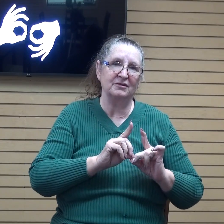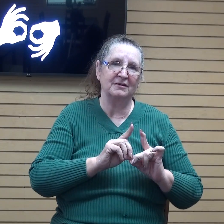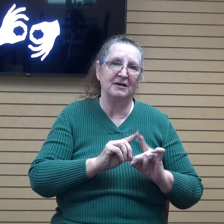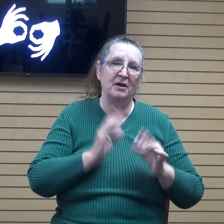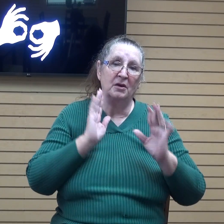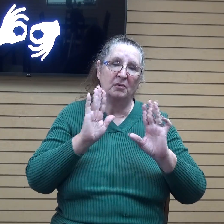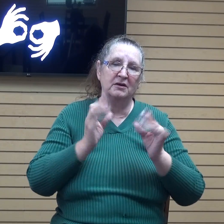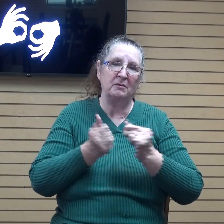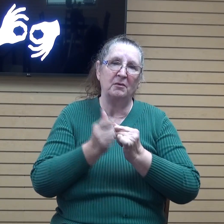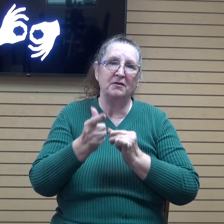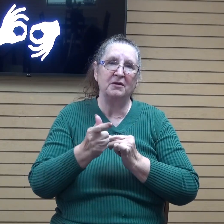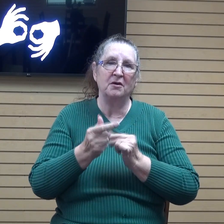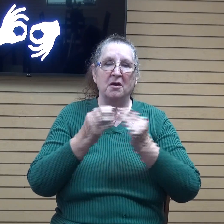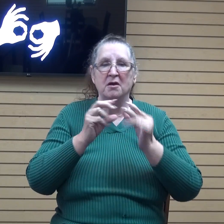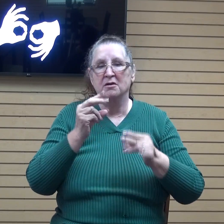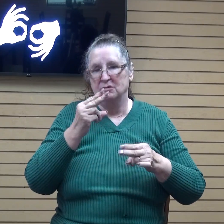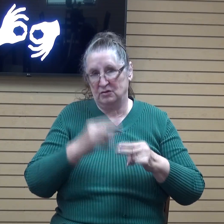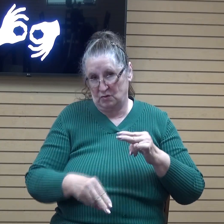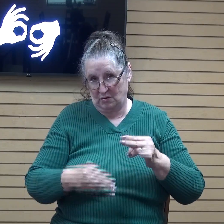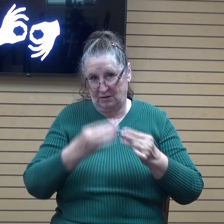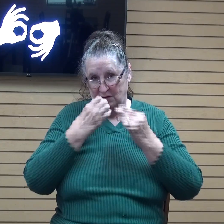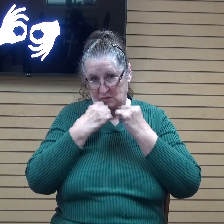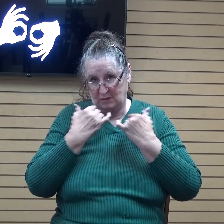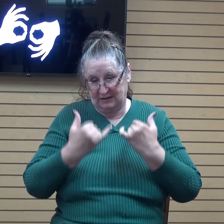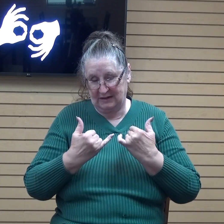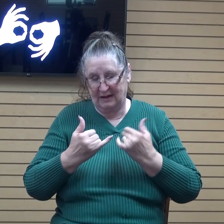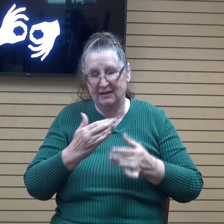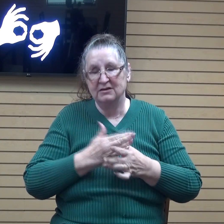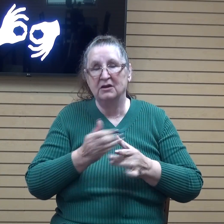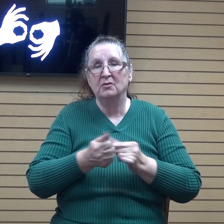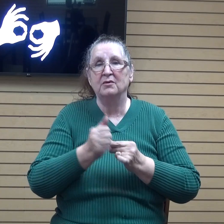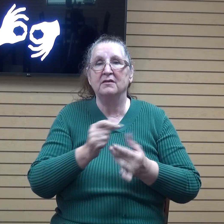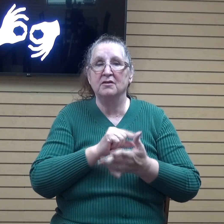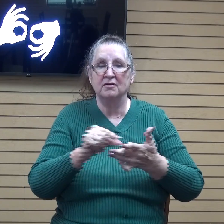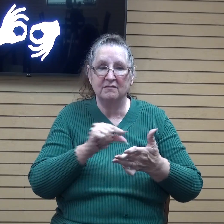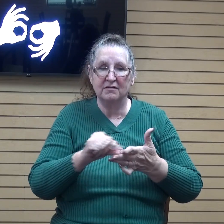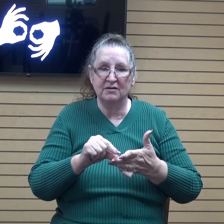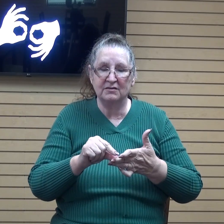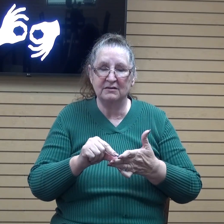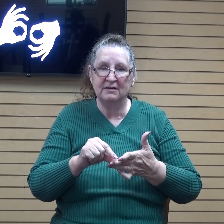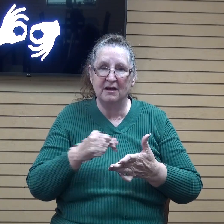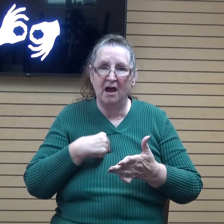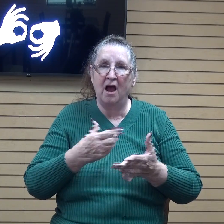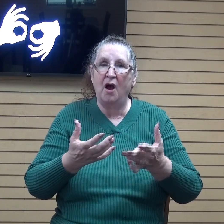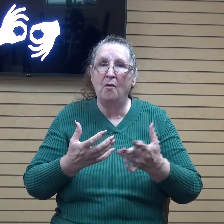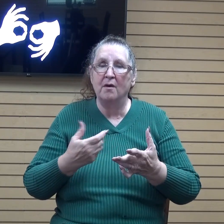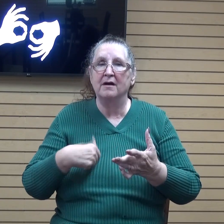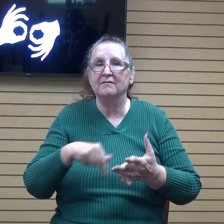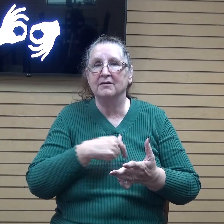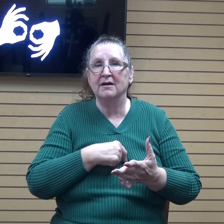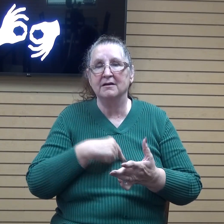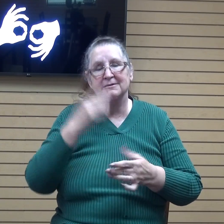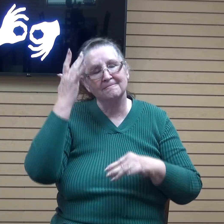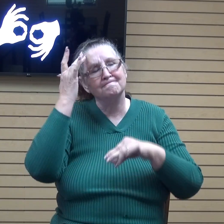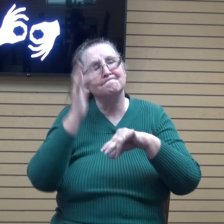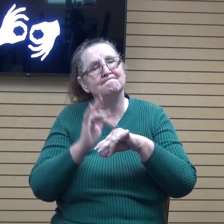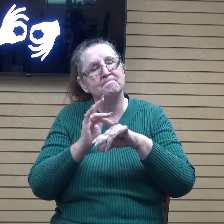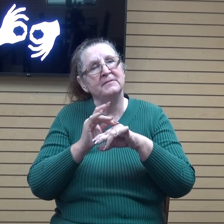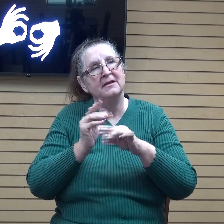short and sweet today and just share with you some verses that that i would like for us to meditate on throughout the day all